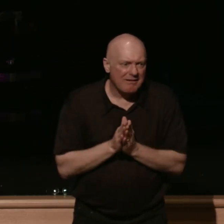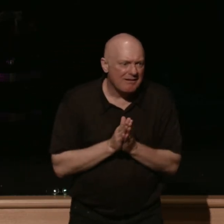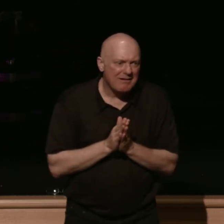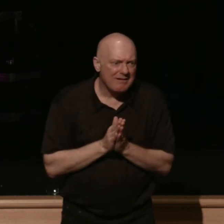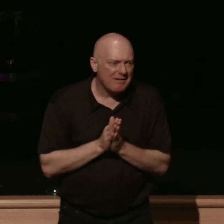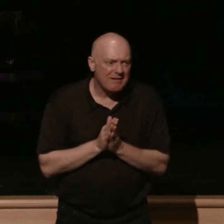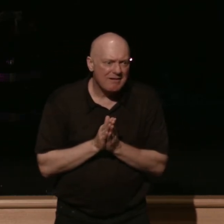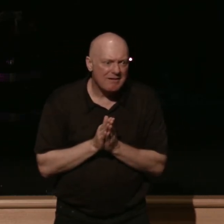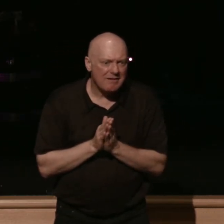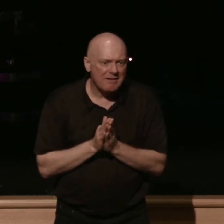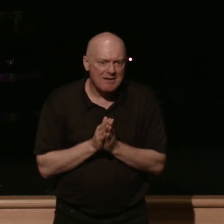but i want you clean